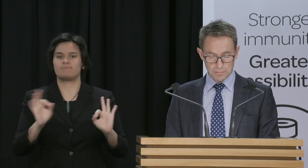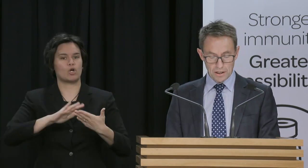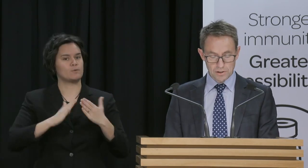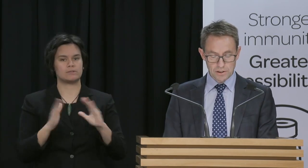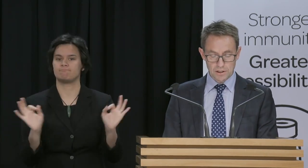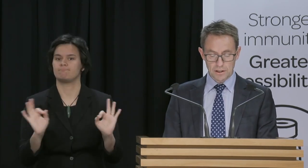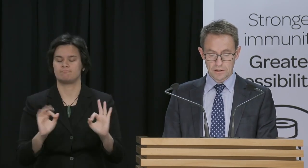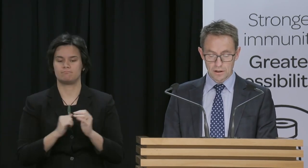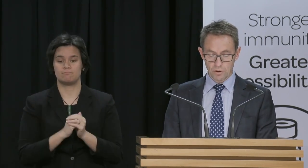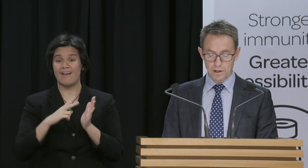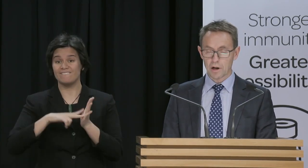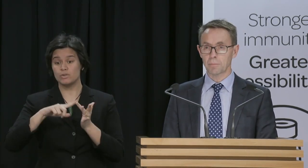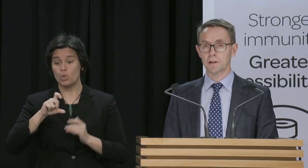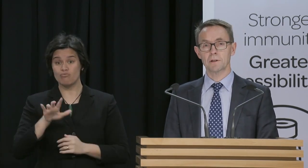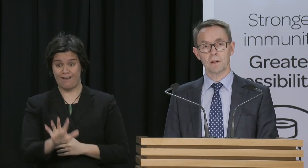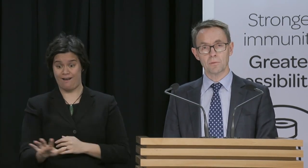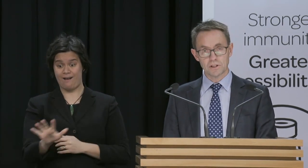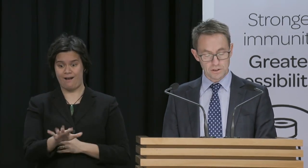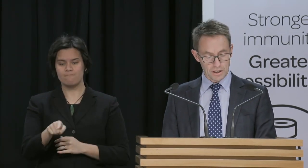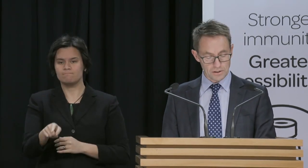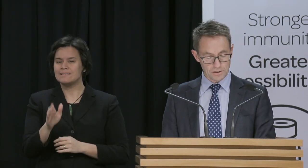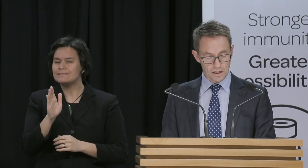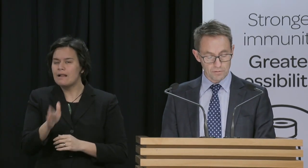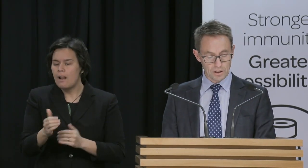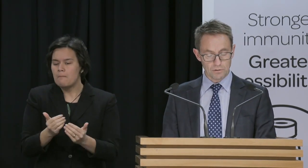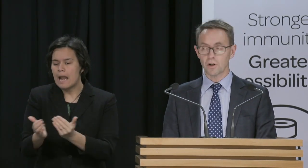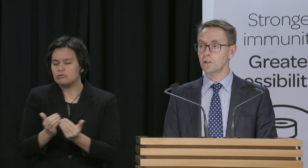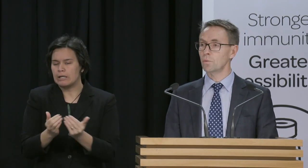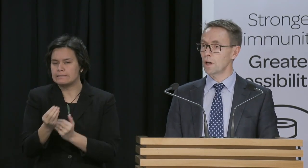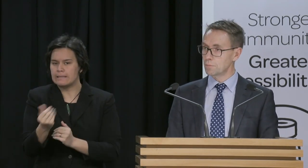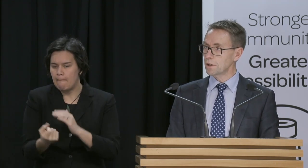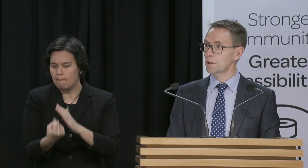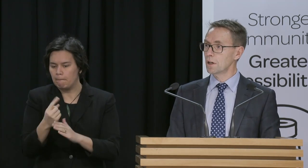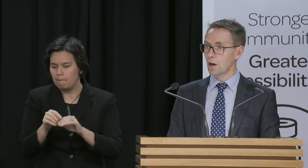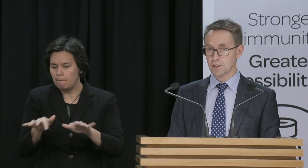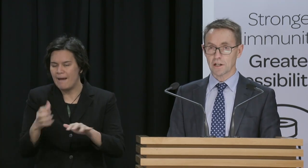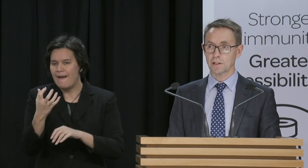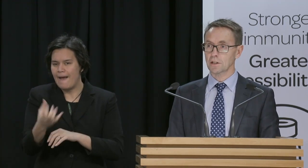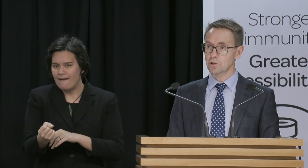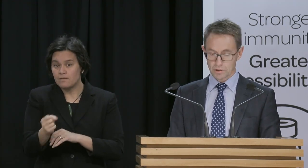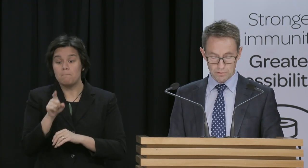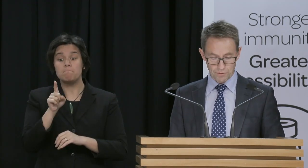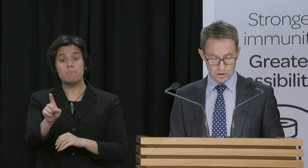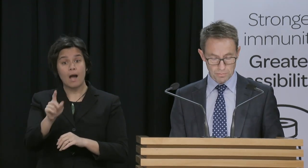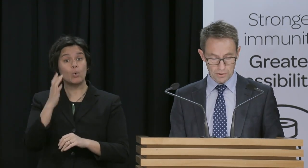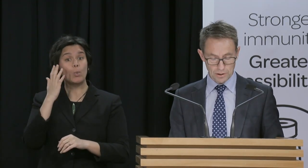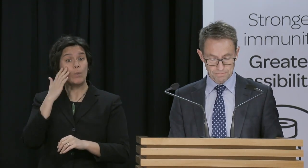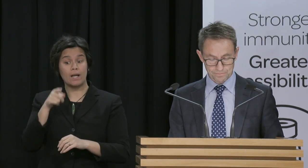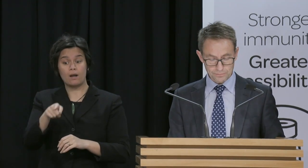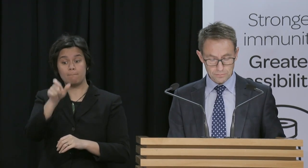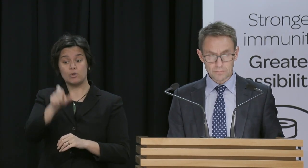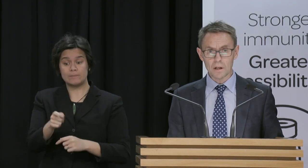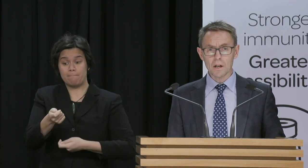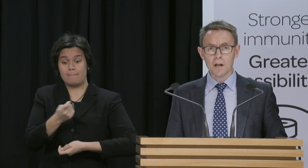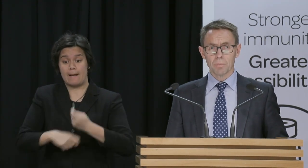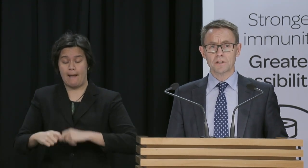managing some cases from their outbreak, but the recent cases they have identified had been isolating during the infectious period.